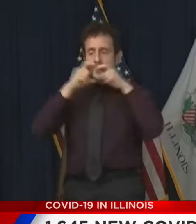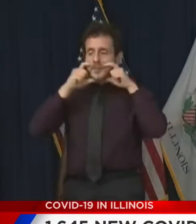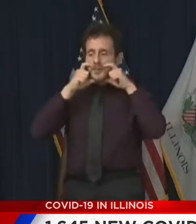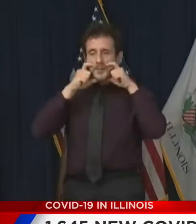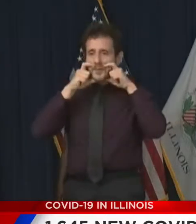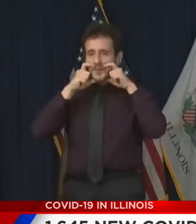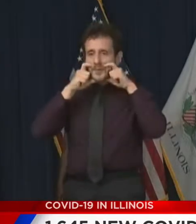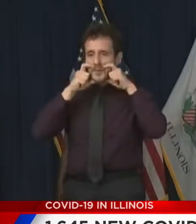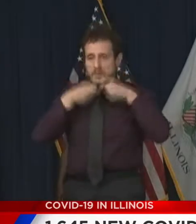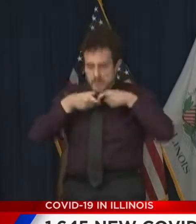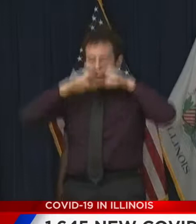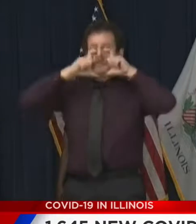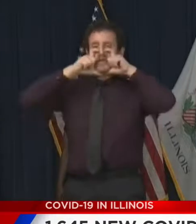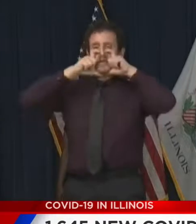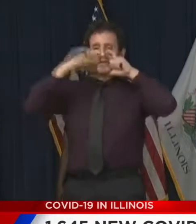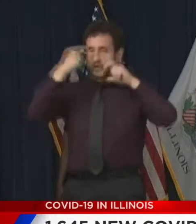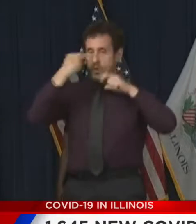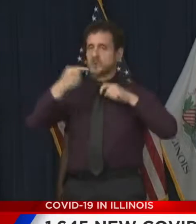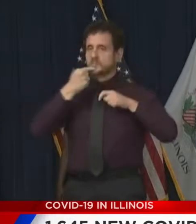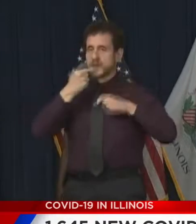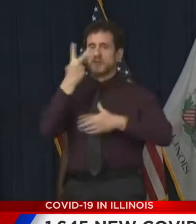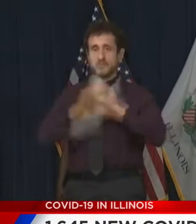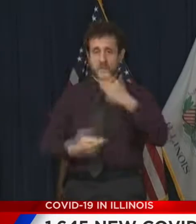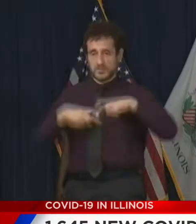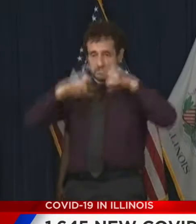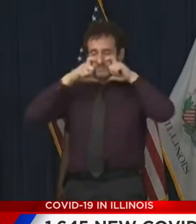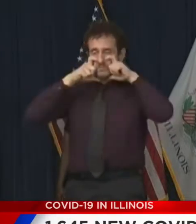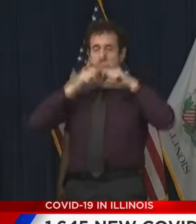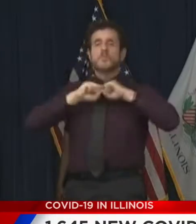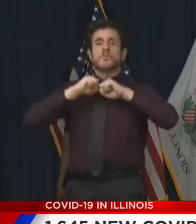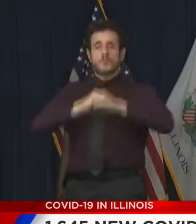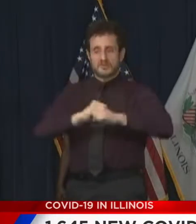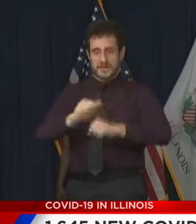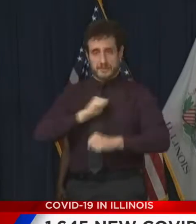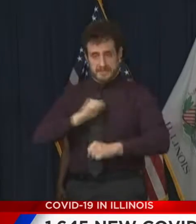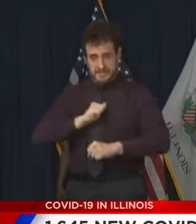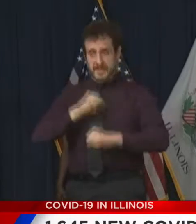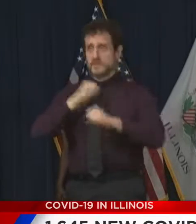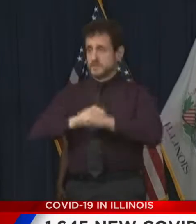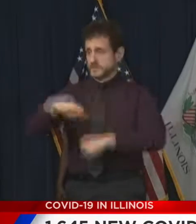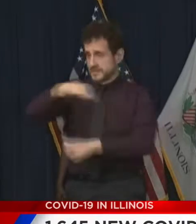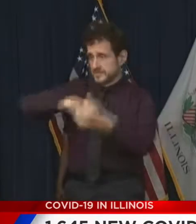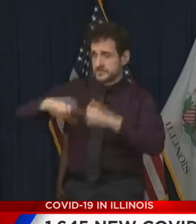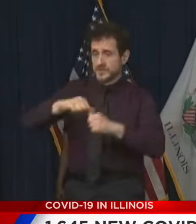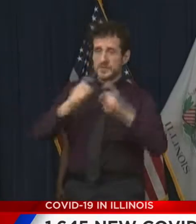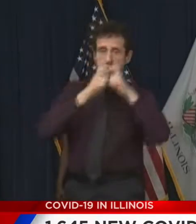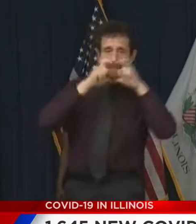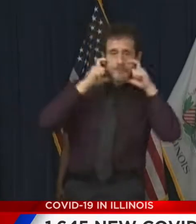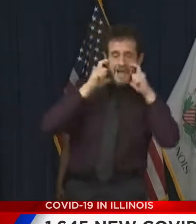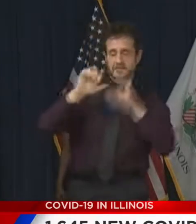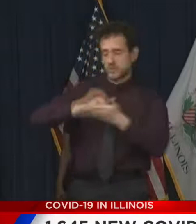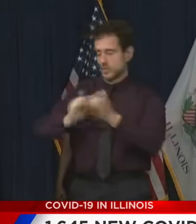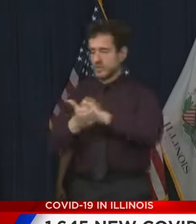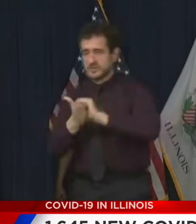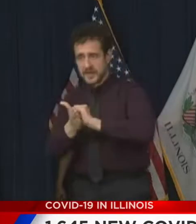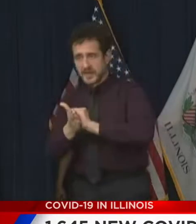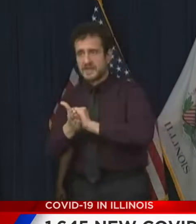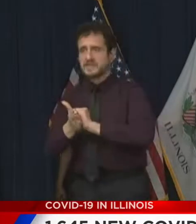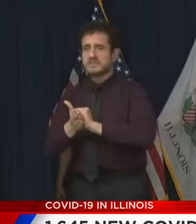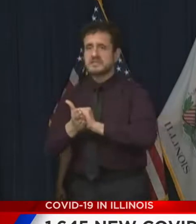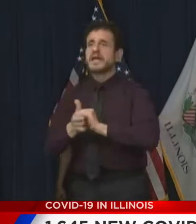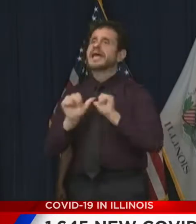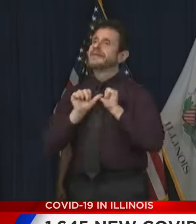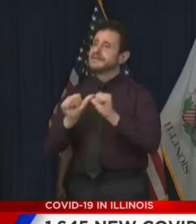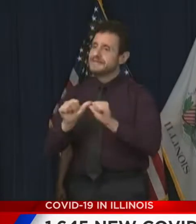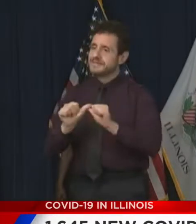do what's right. Protect ourselves. Let's protect each other. Let's wear our mask. Let's wash our hands. Let's maintain six